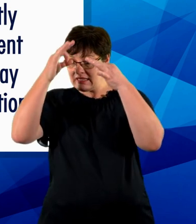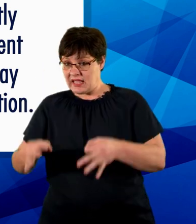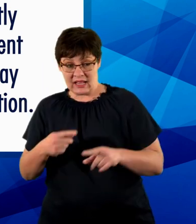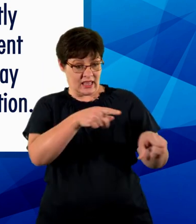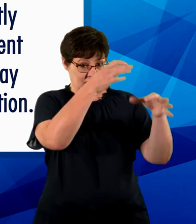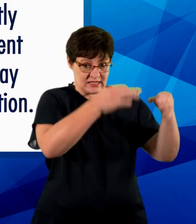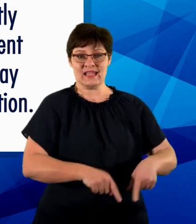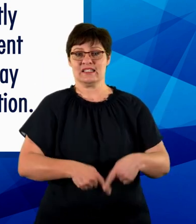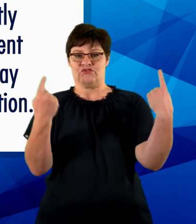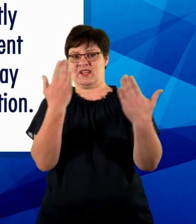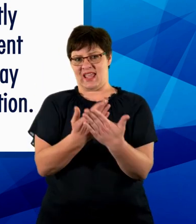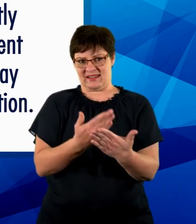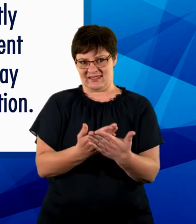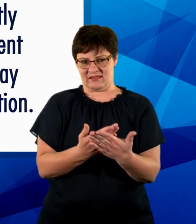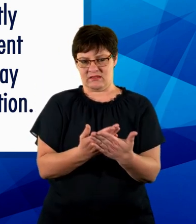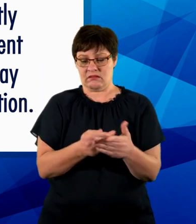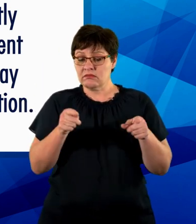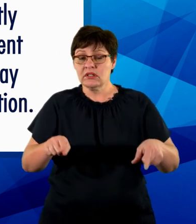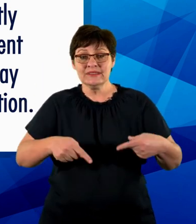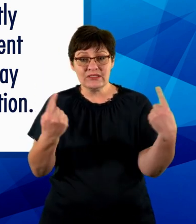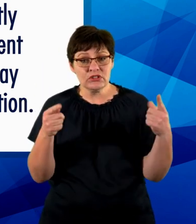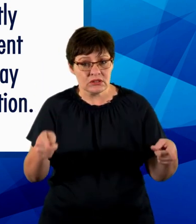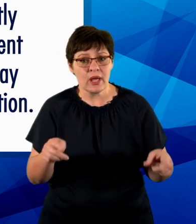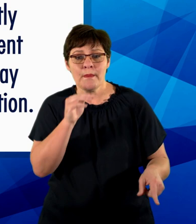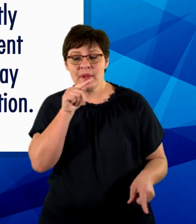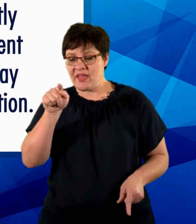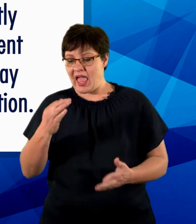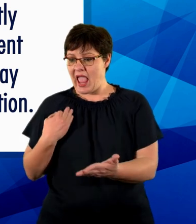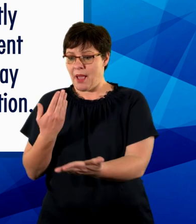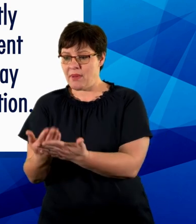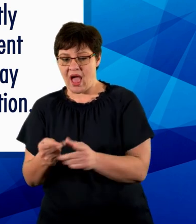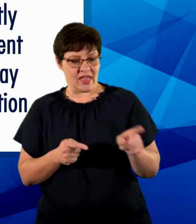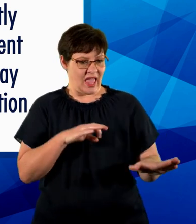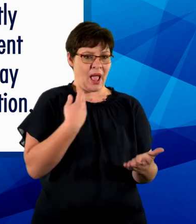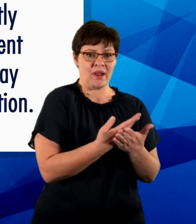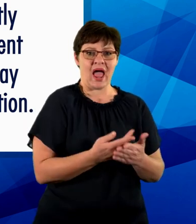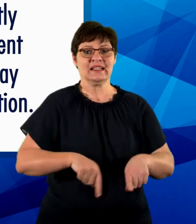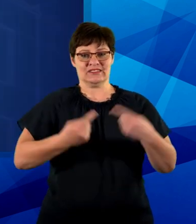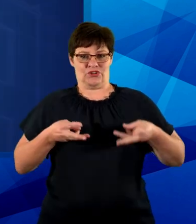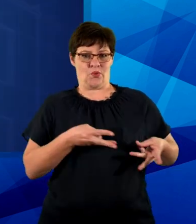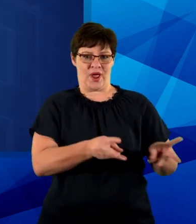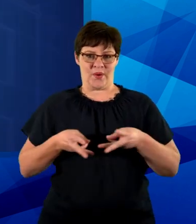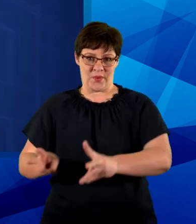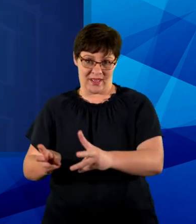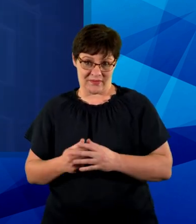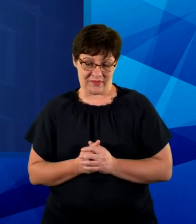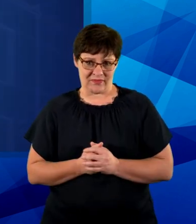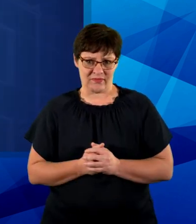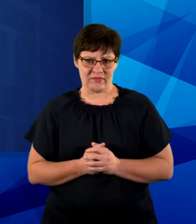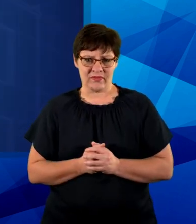Different conclusions in turn may lead to different applications of the information. It is your responsibility to